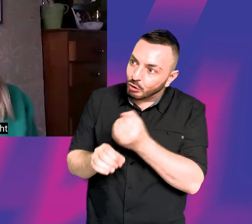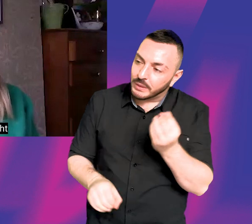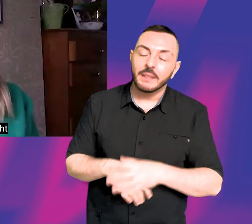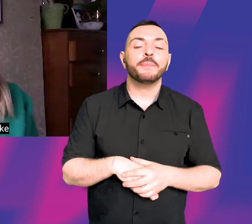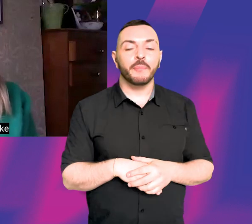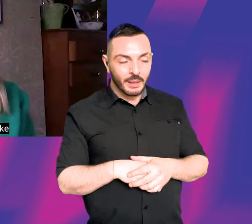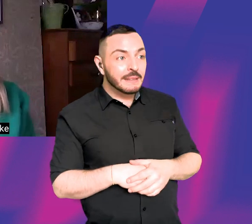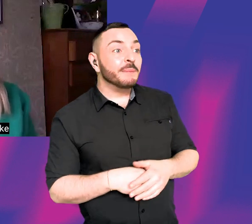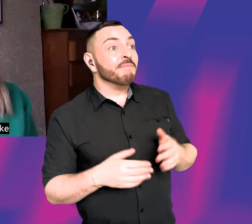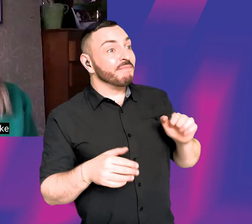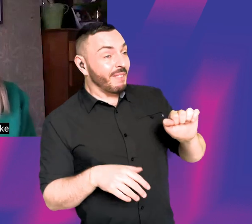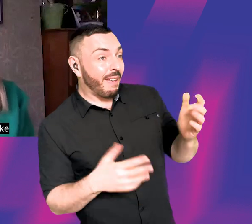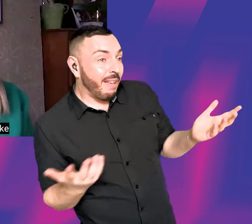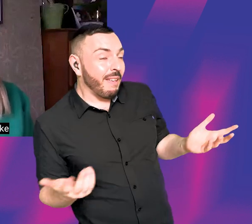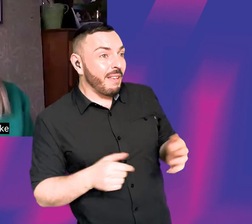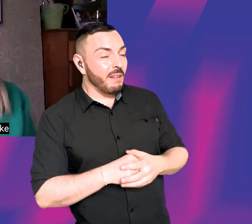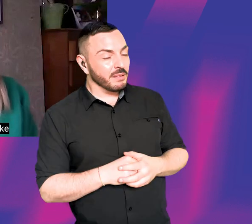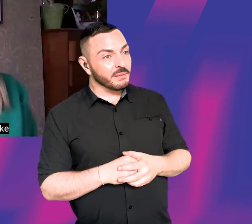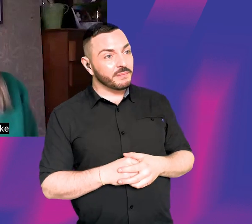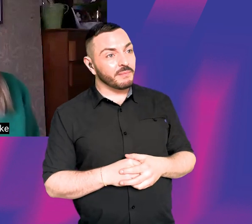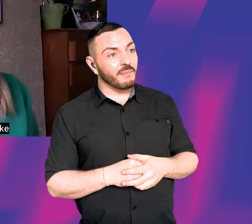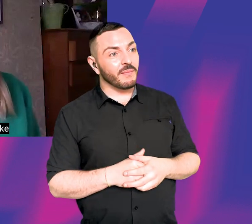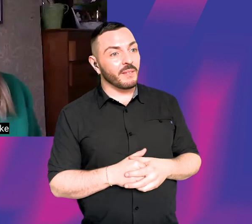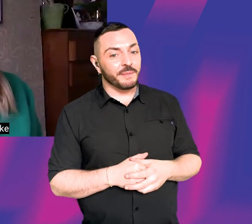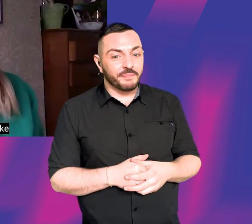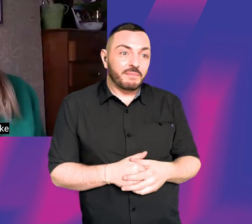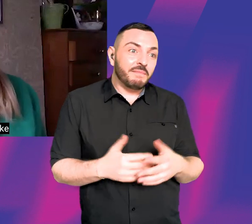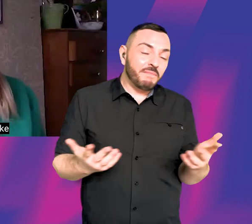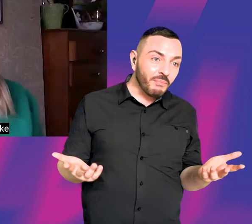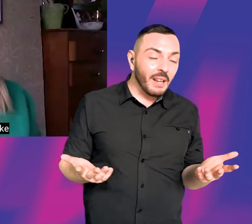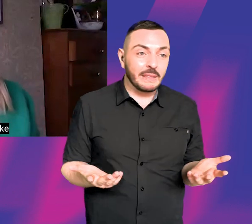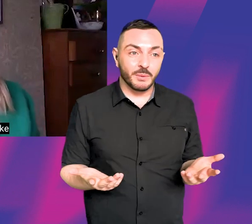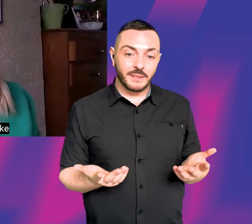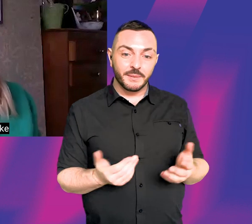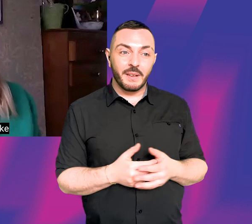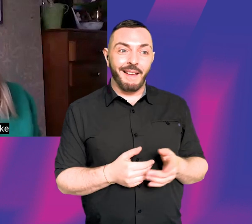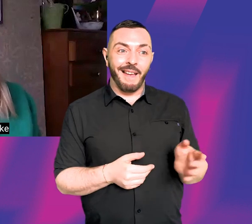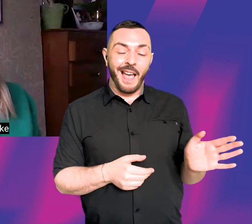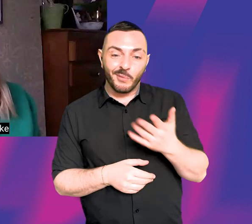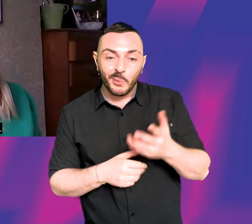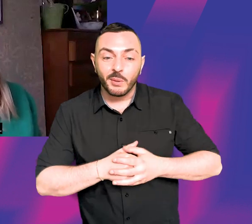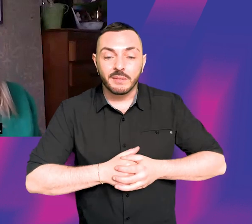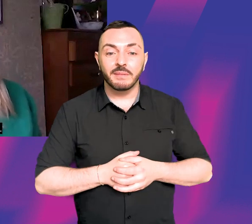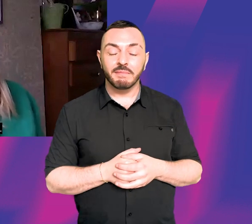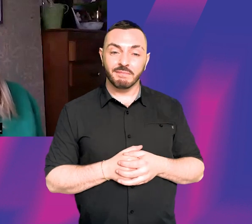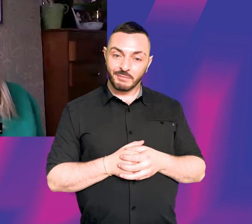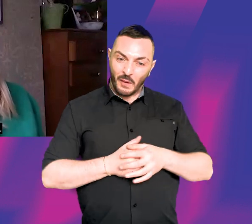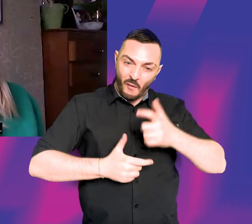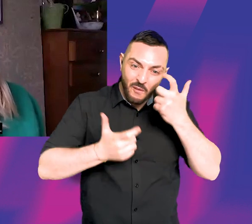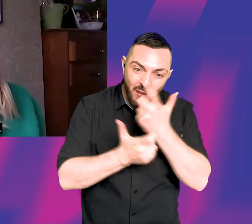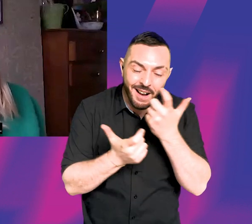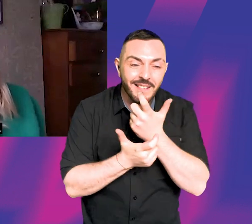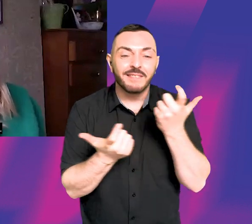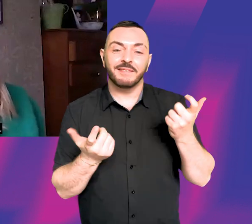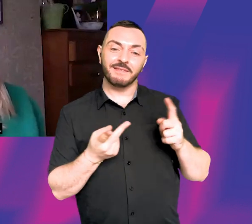sort of generally thought of as being a massive swat on the set because I was, everyone else was kind of like having fun and eating